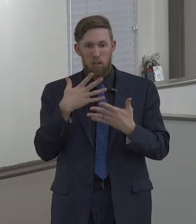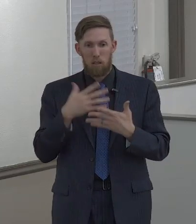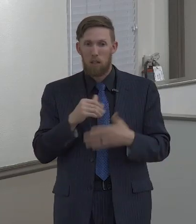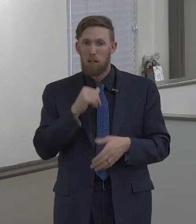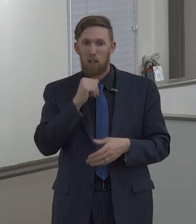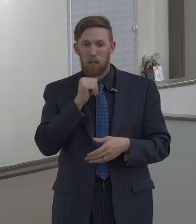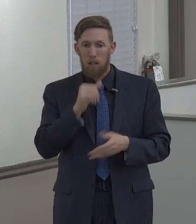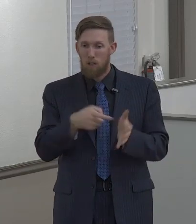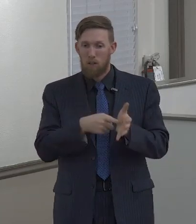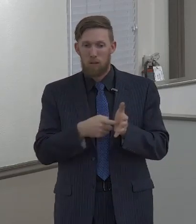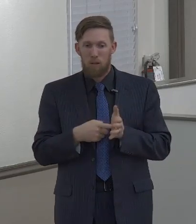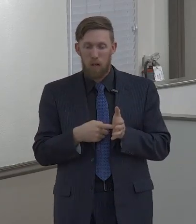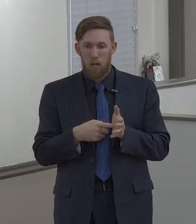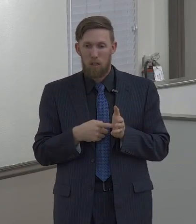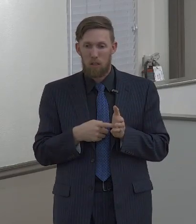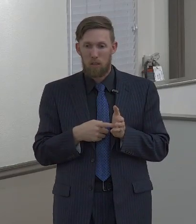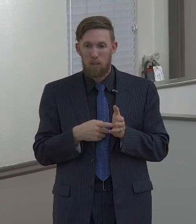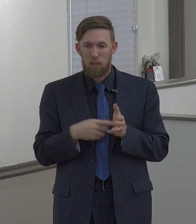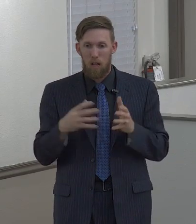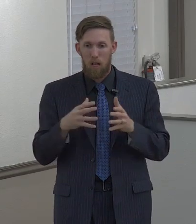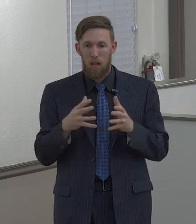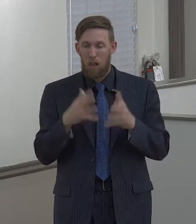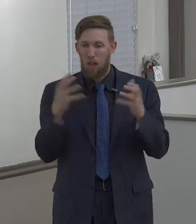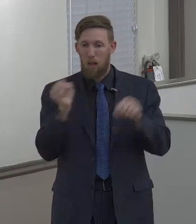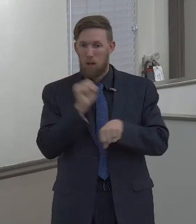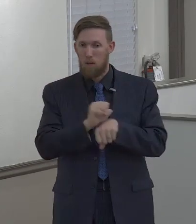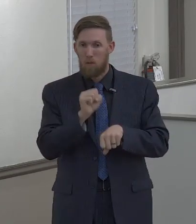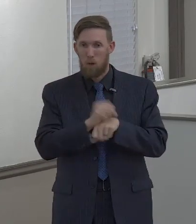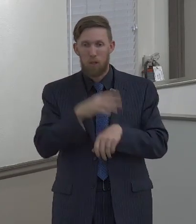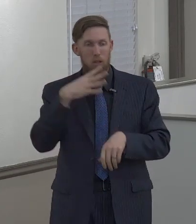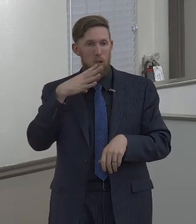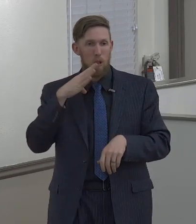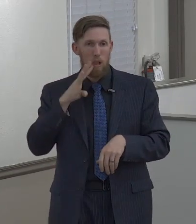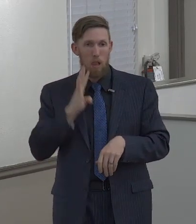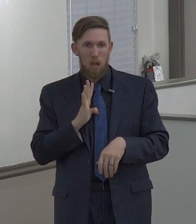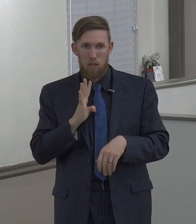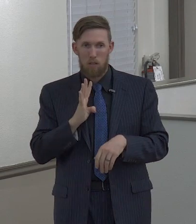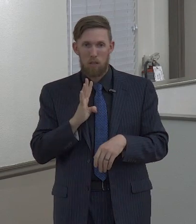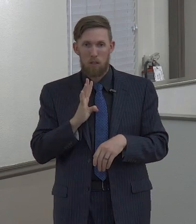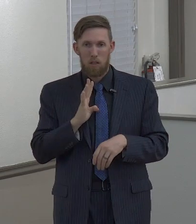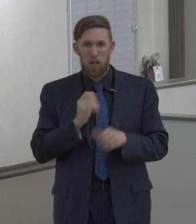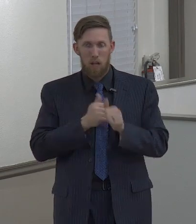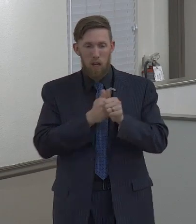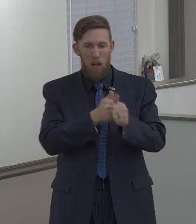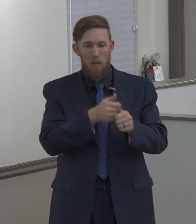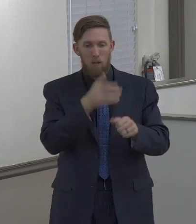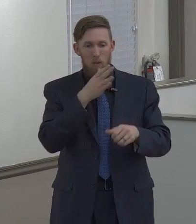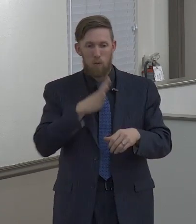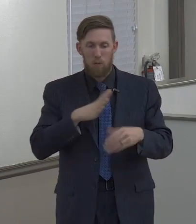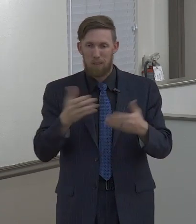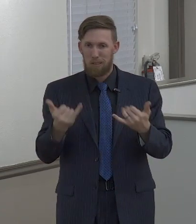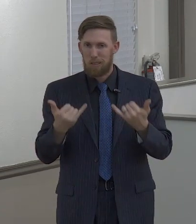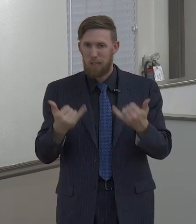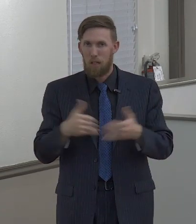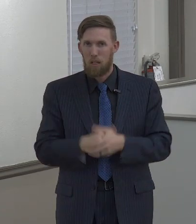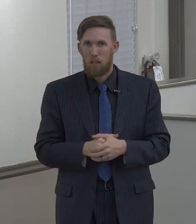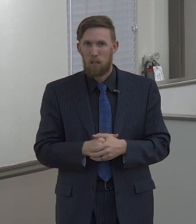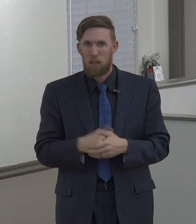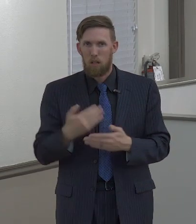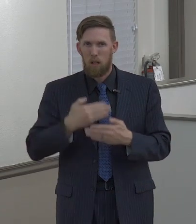sadly, a man doesn't have to go very far to find an opportunity to lust after a woman.